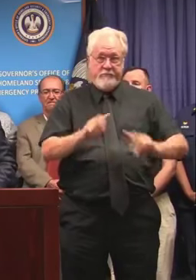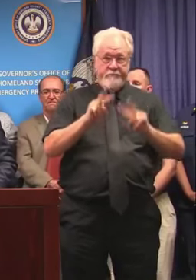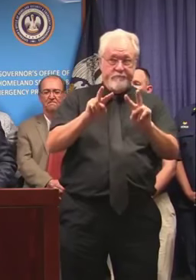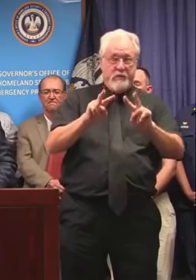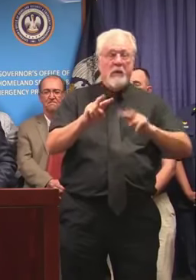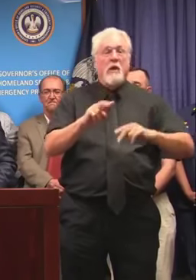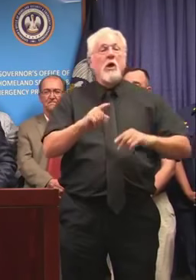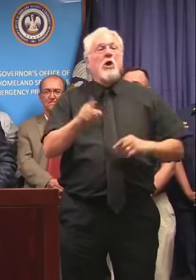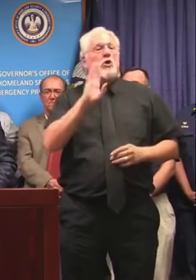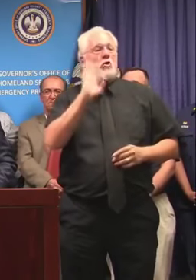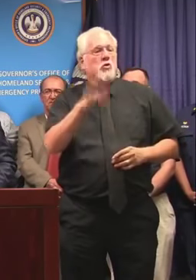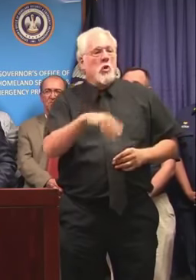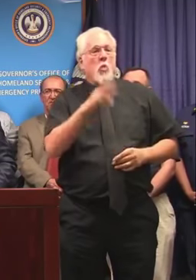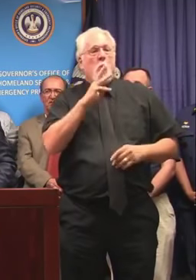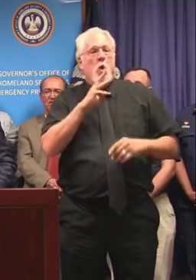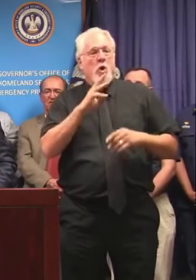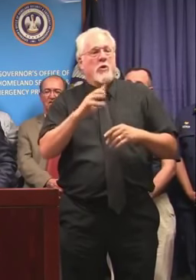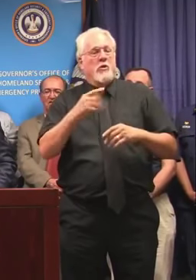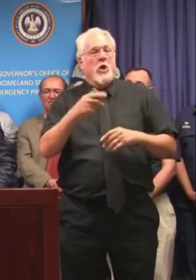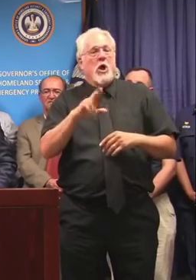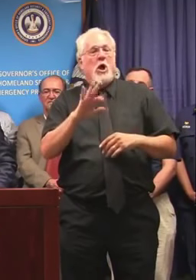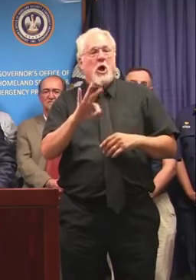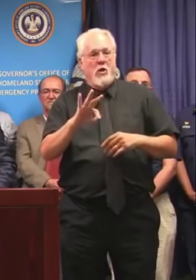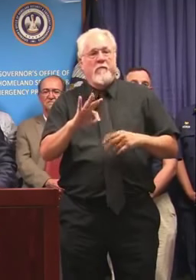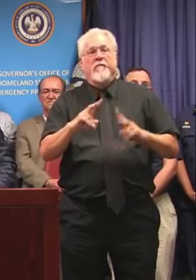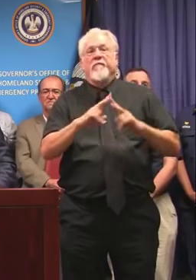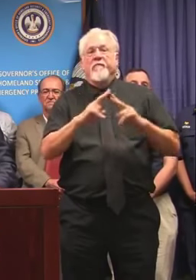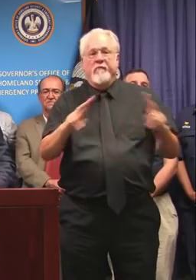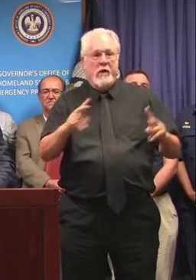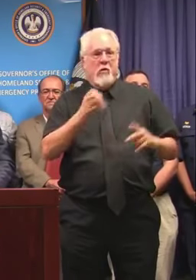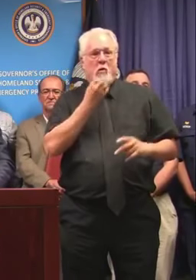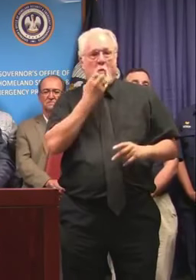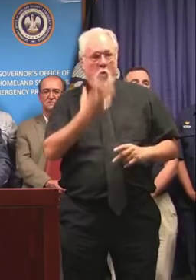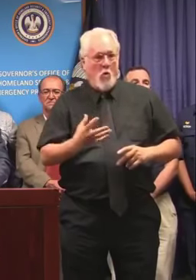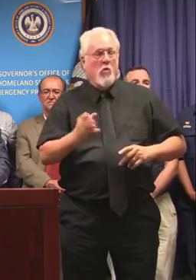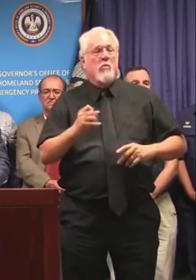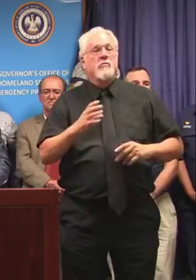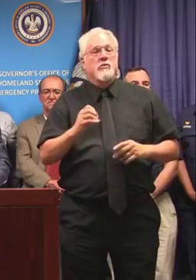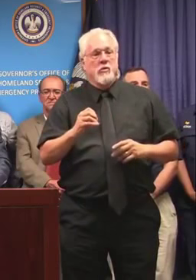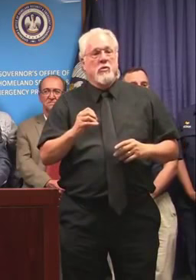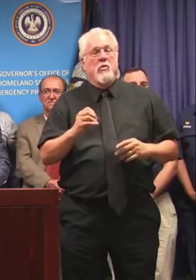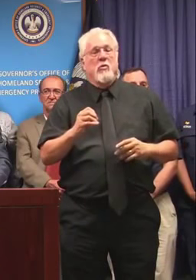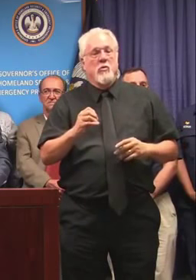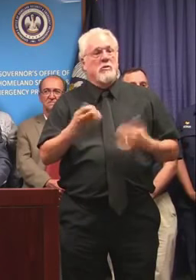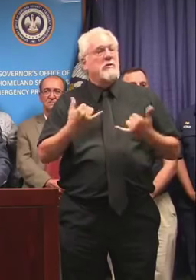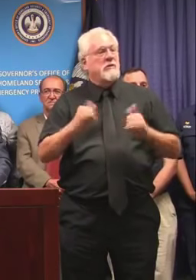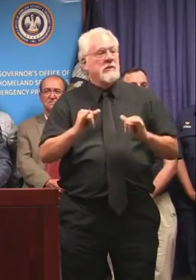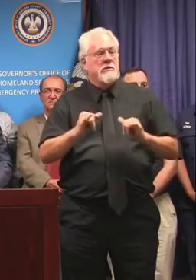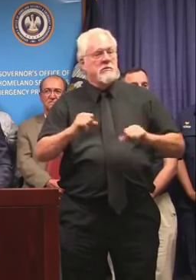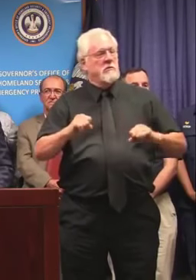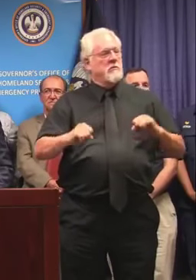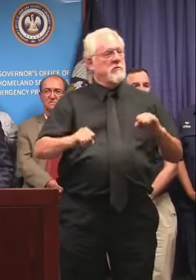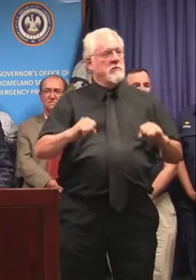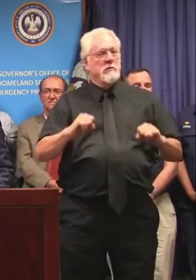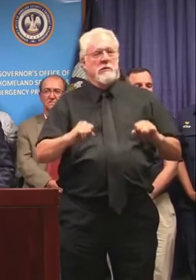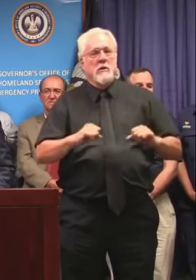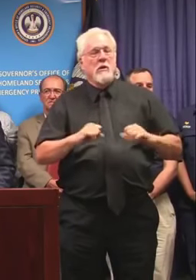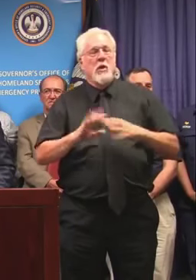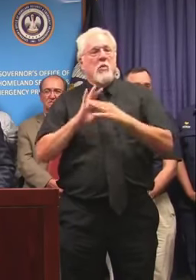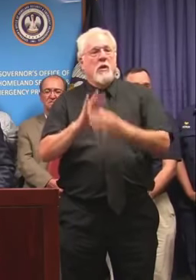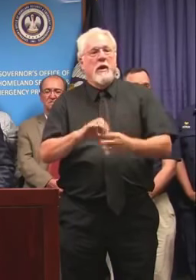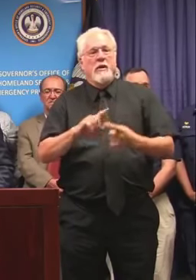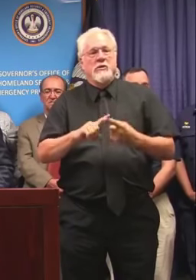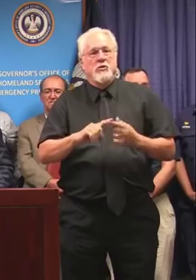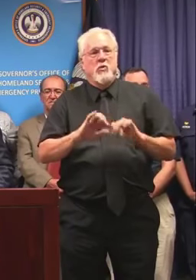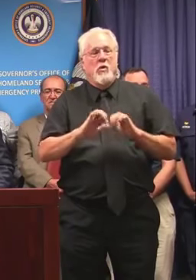As you know, the waters in the Gulf of Mexico remain very warm, and that means that there's still a lot of uncertainty, especially as it relates to